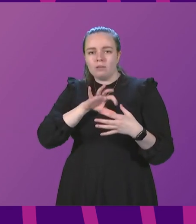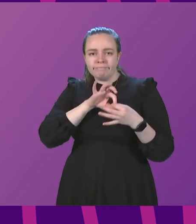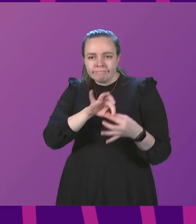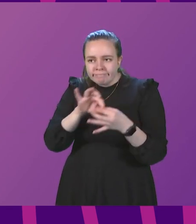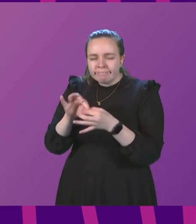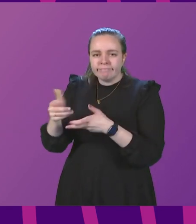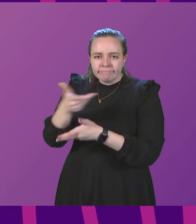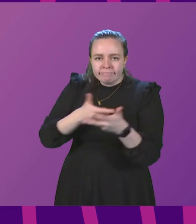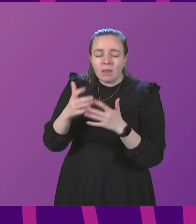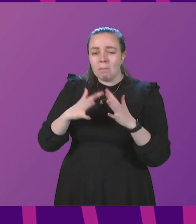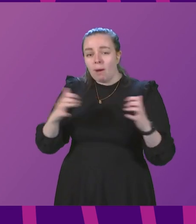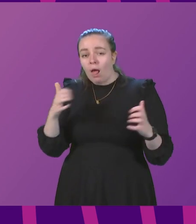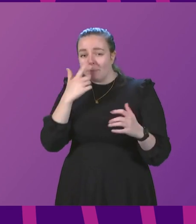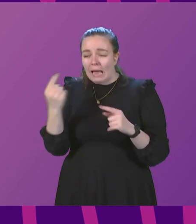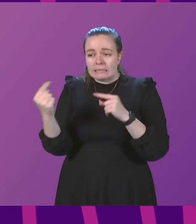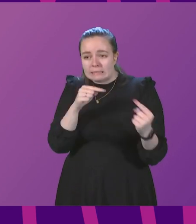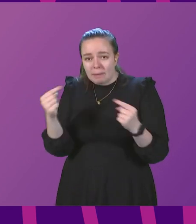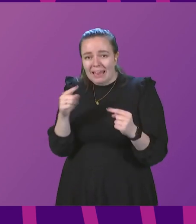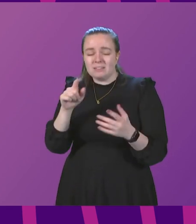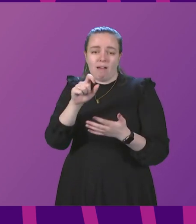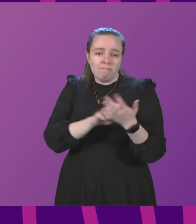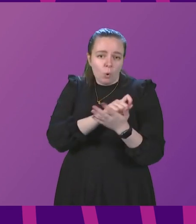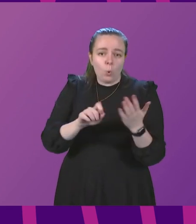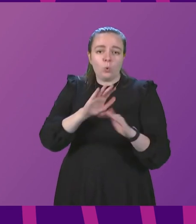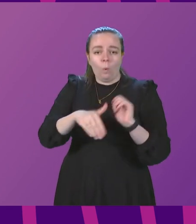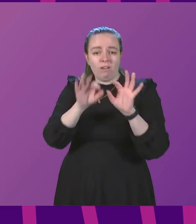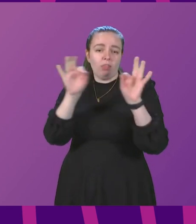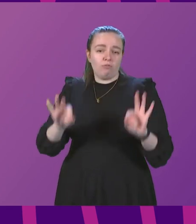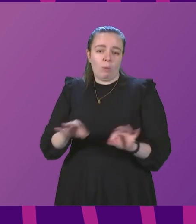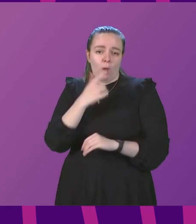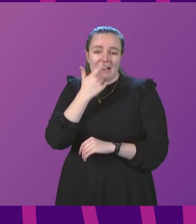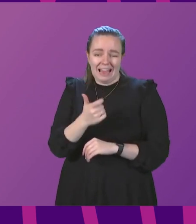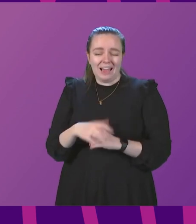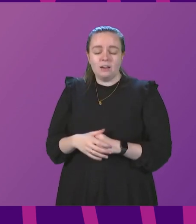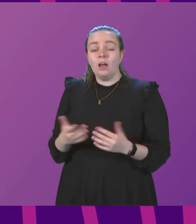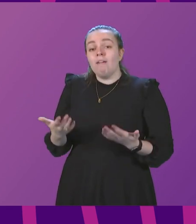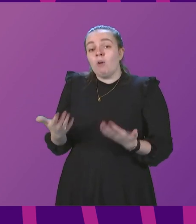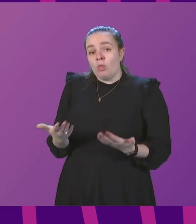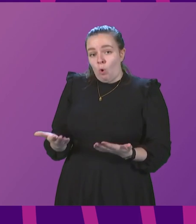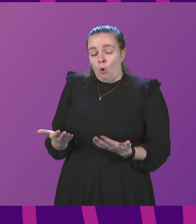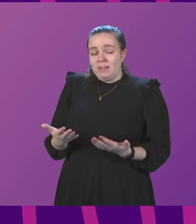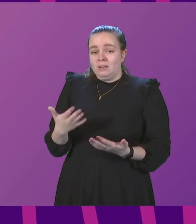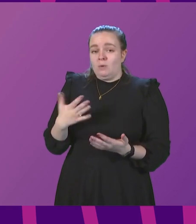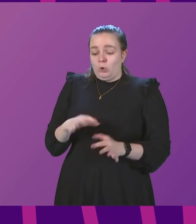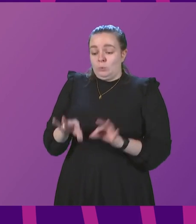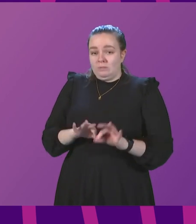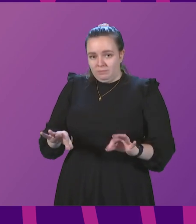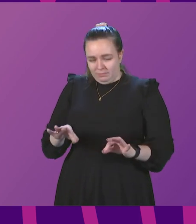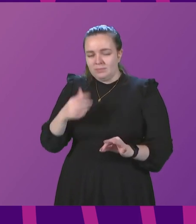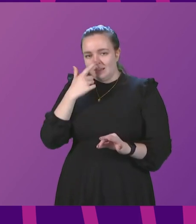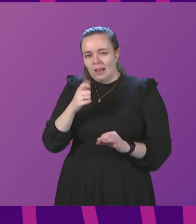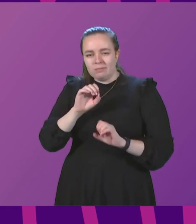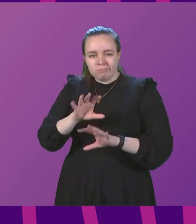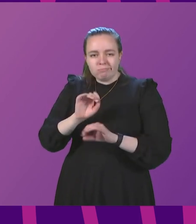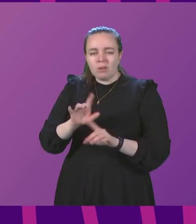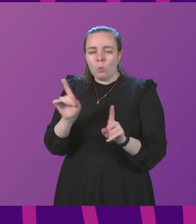of course Parliament will get the opportunity to debate and vote on the framework. For the moment, though, I will close with the steps we can or continue